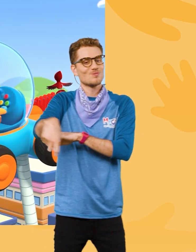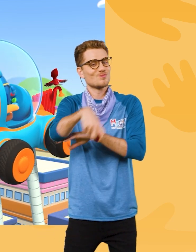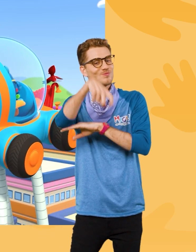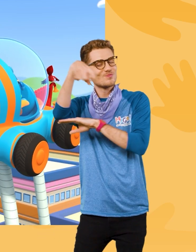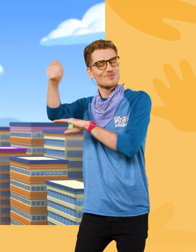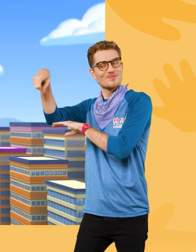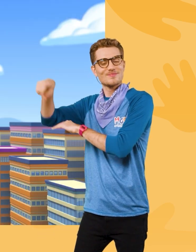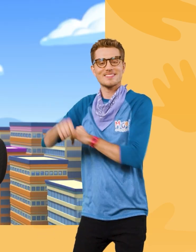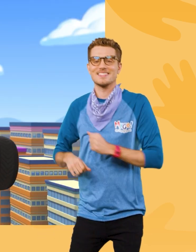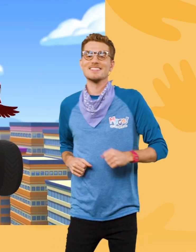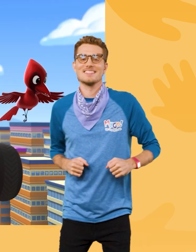crane!